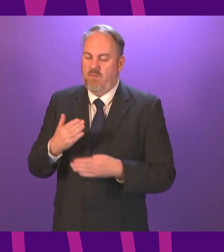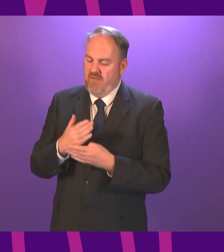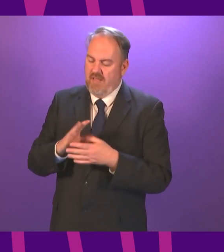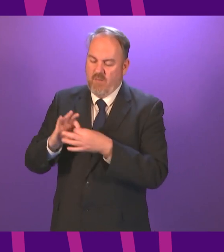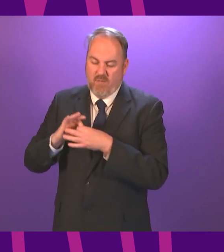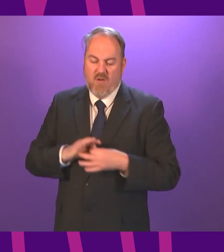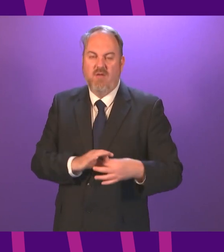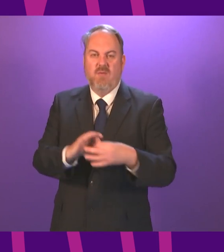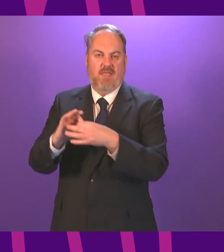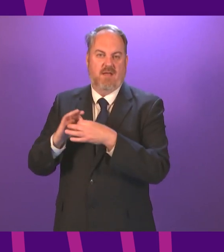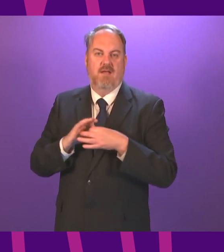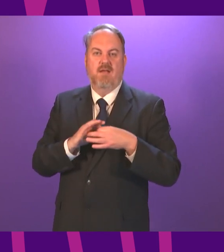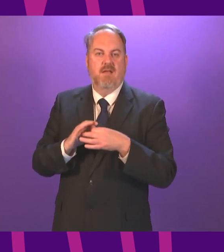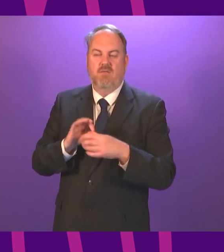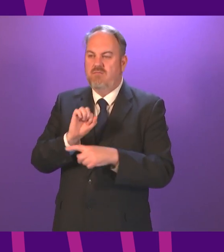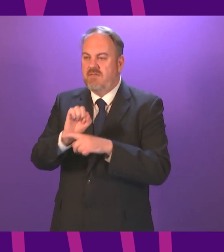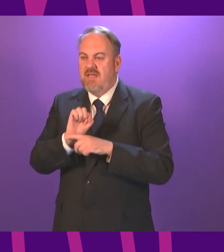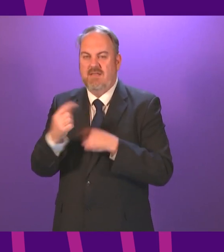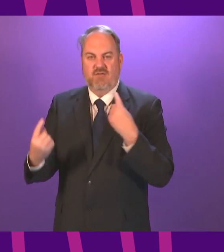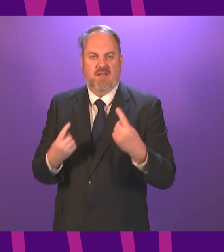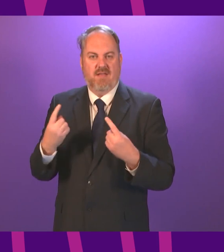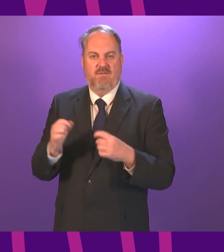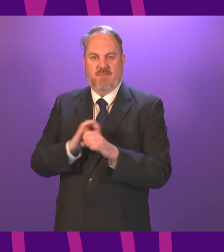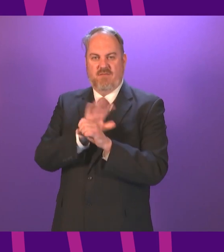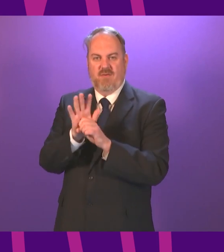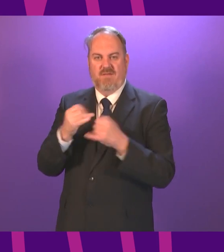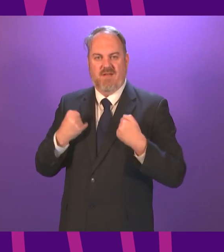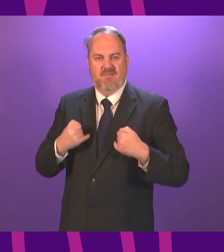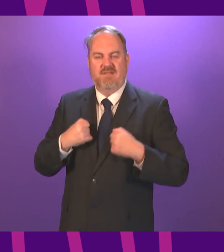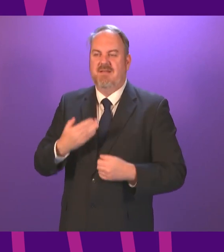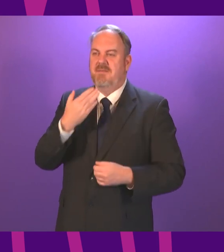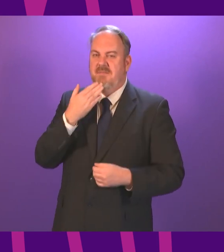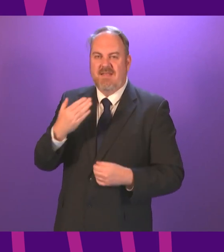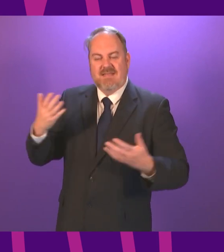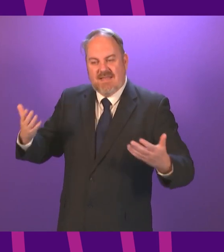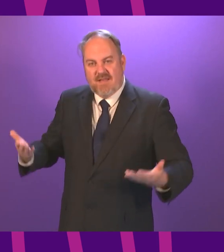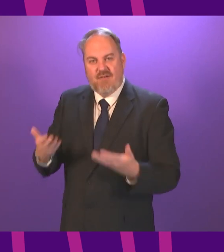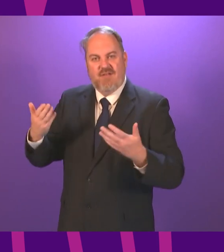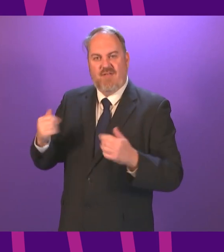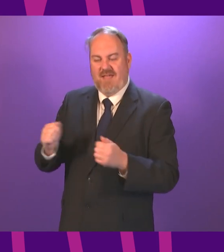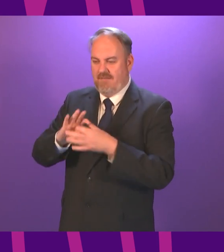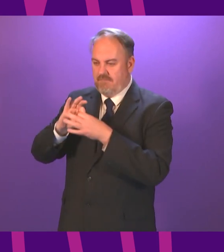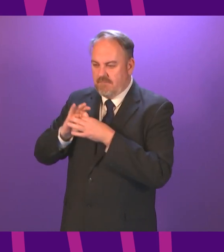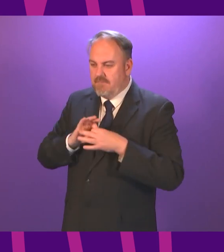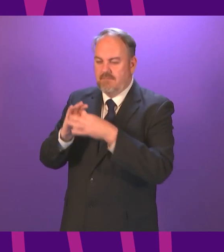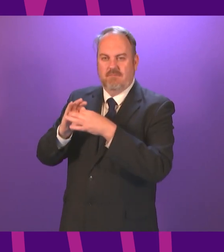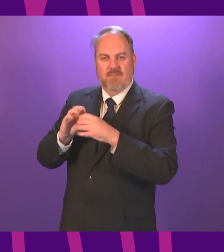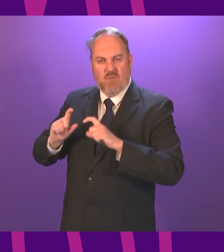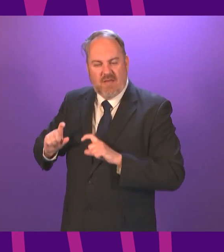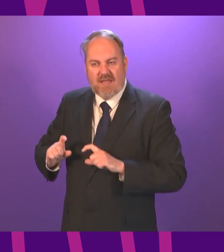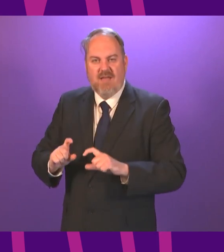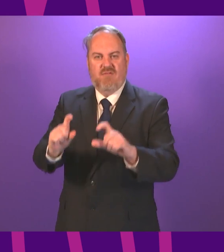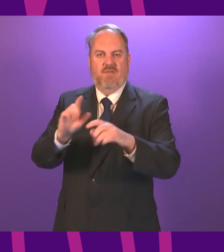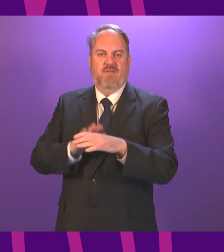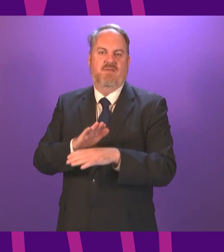to keep each other safe from the virus. We need to harness that solidarity to support our health and care services going forward.